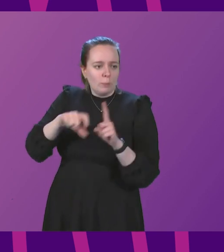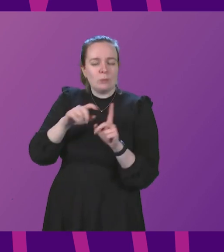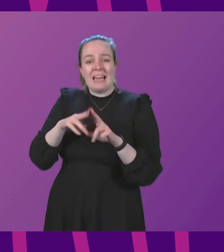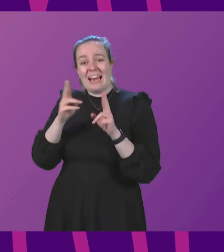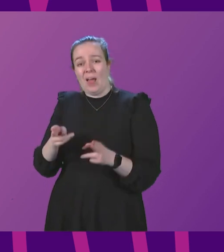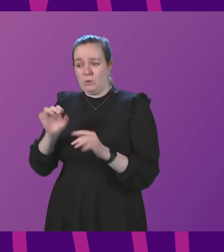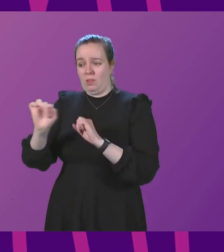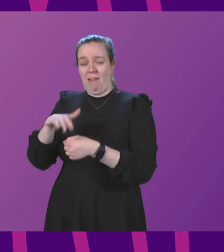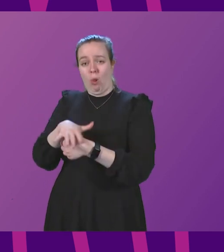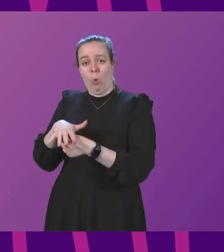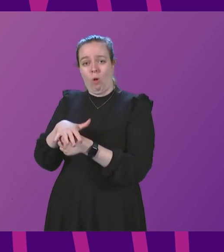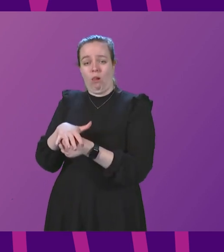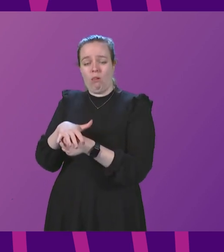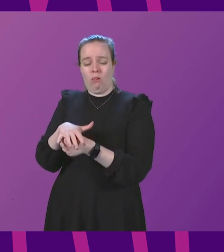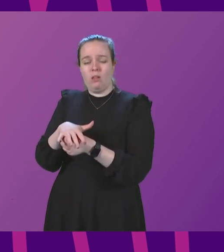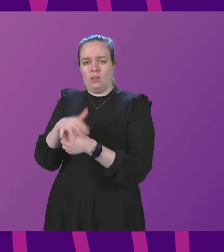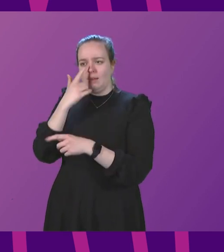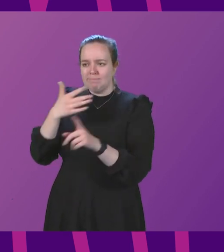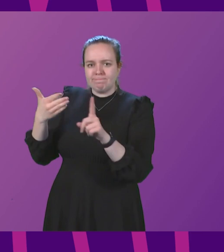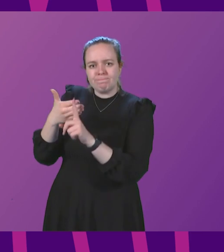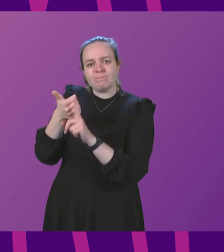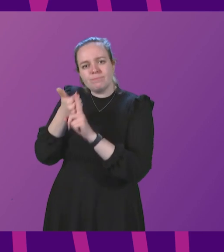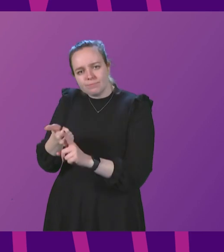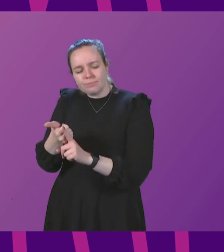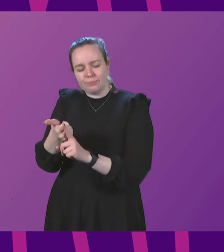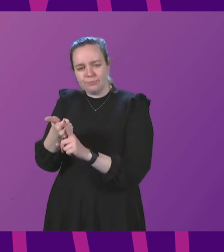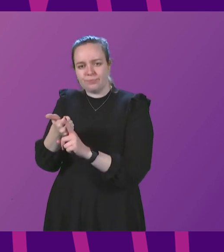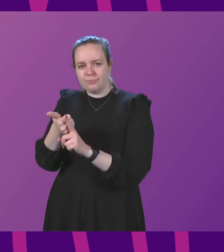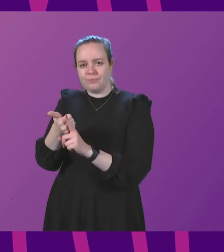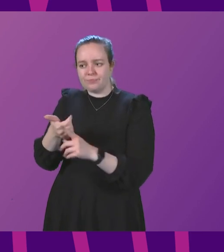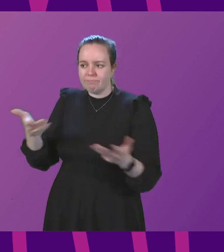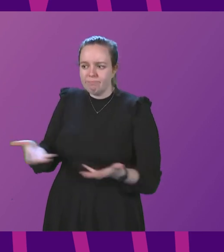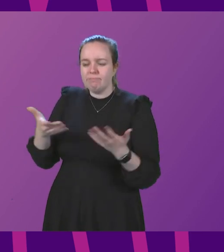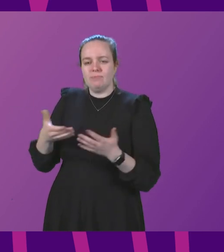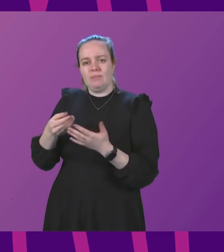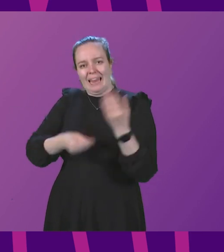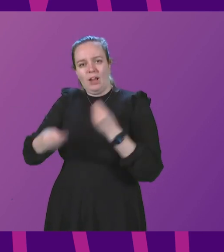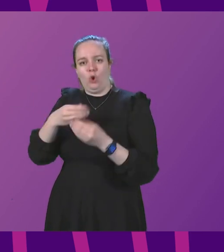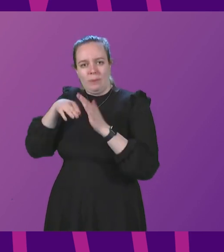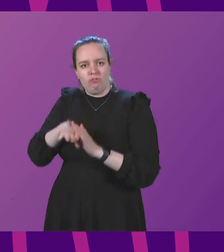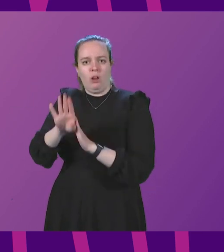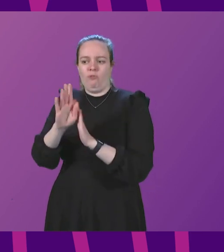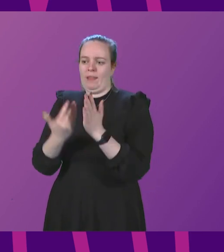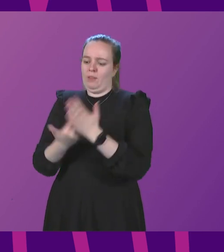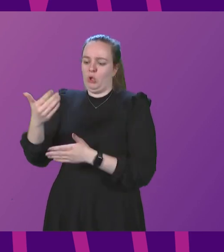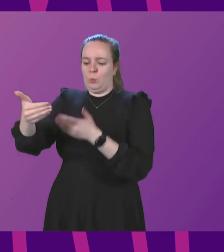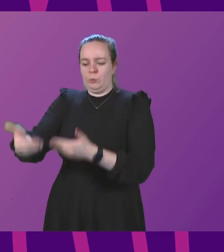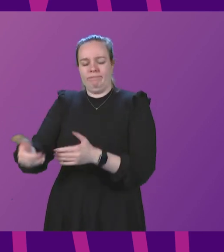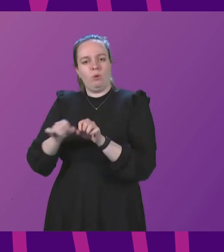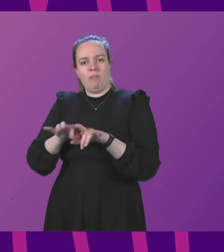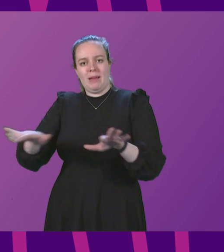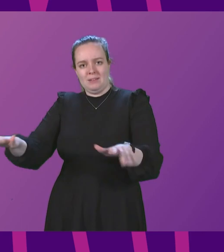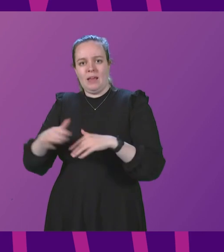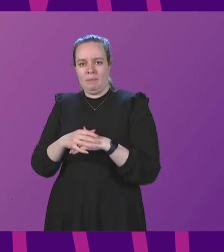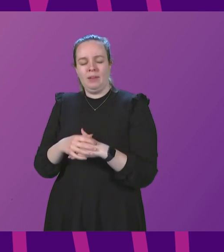within their local areas and let them target support and maximize economic recovery as we move into this new phase of the pandemic